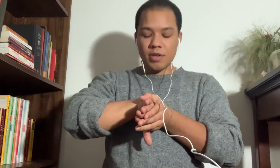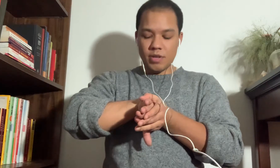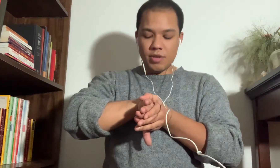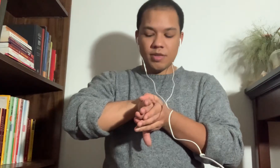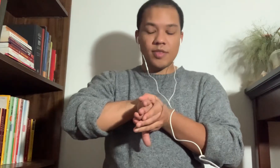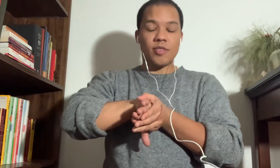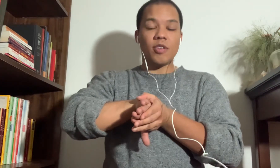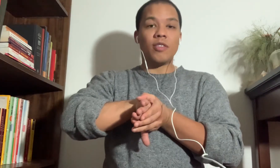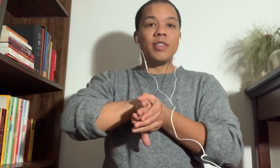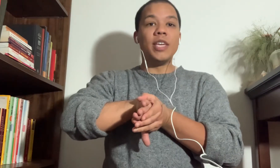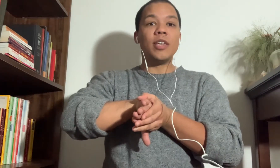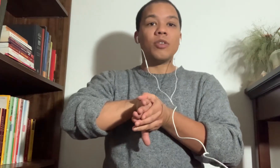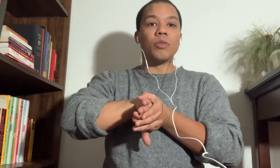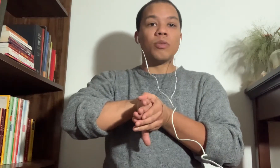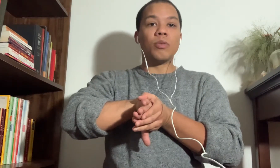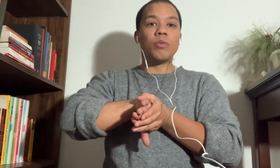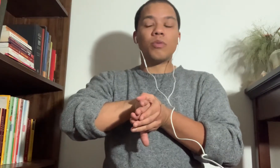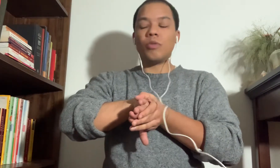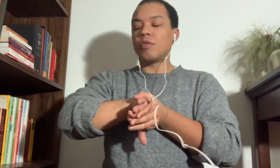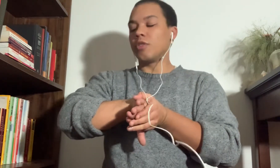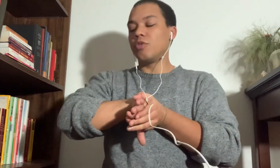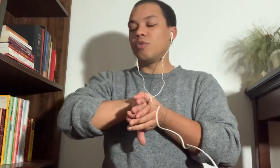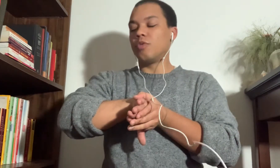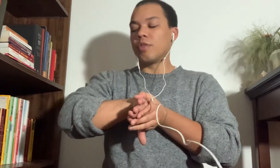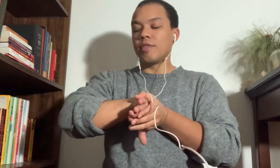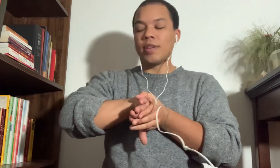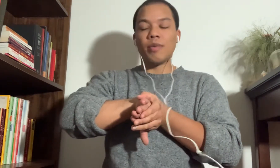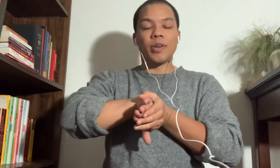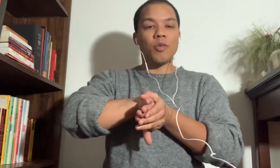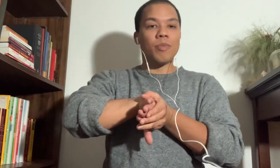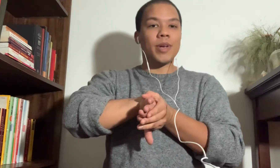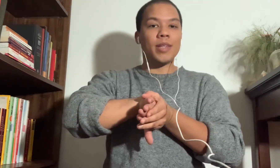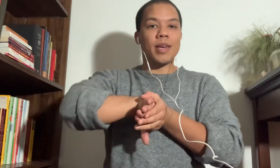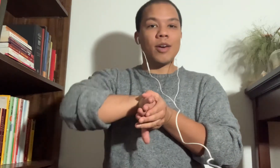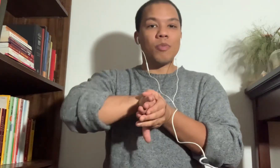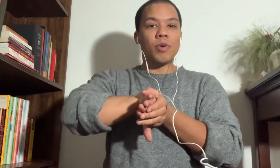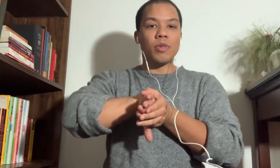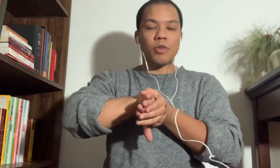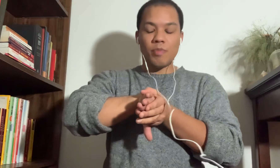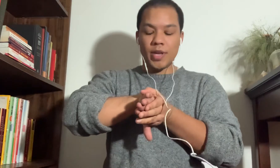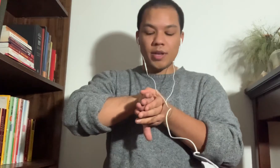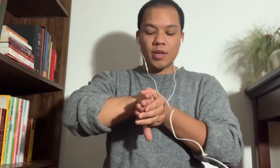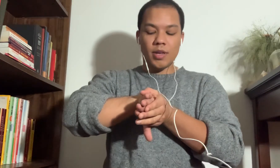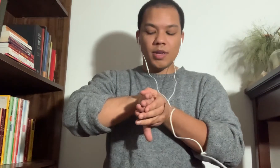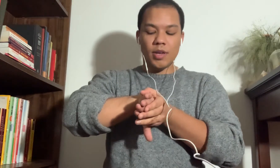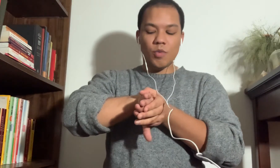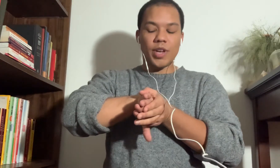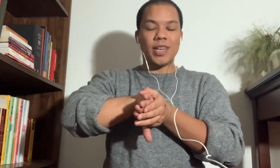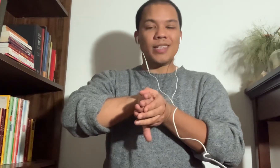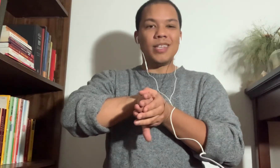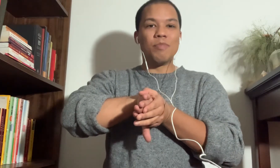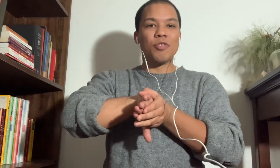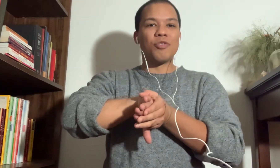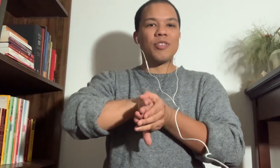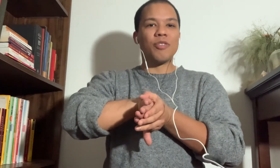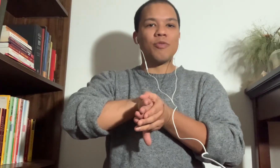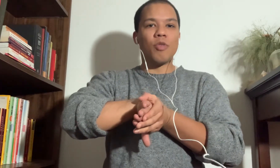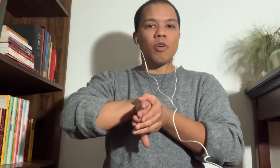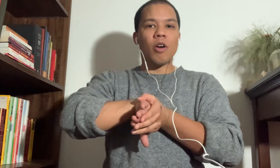This is called Nikkyo. Using two joints. Now we're incorporating the elbow a little bit. We're getting a deeper stretch in the forearm.